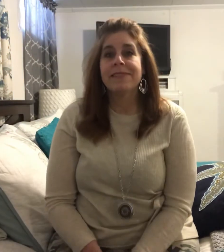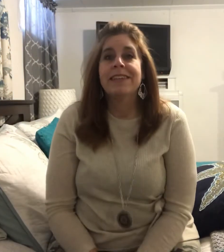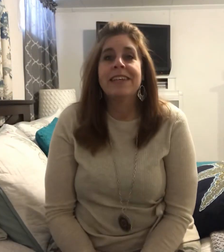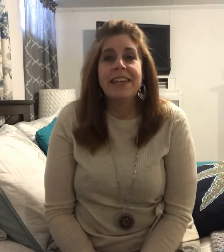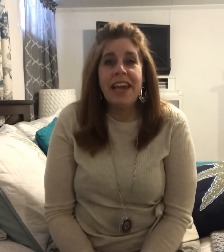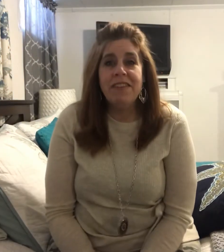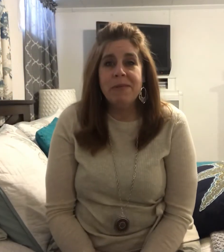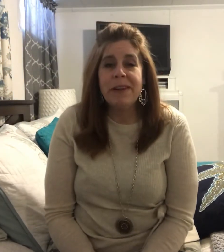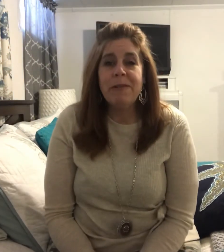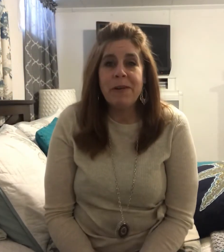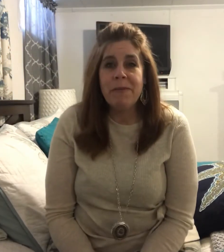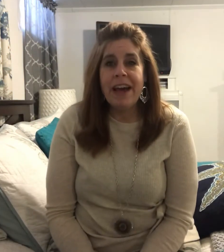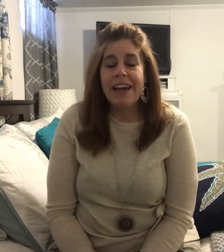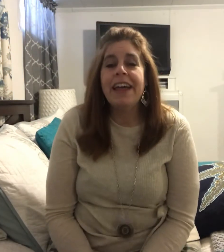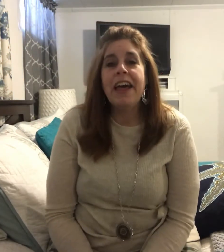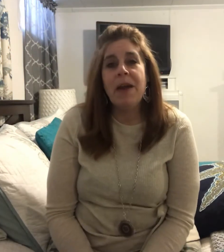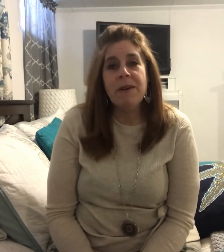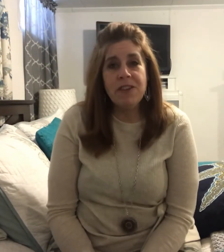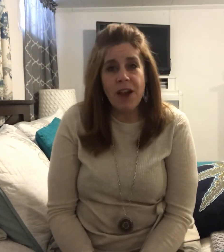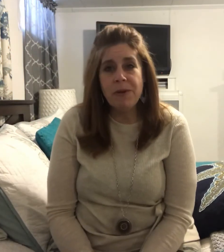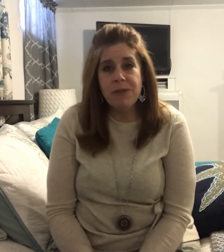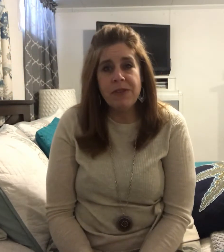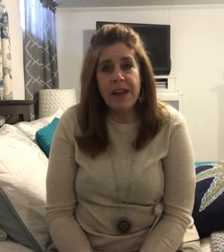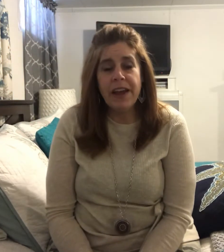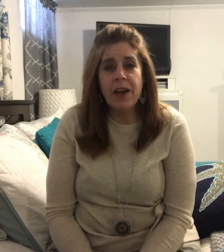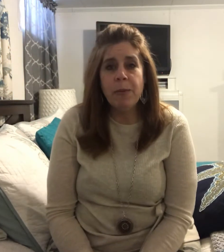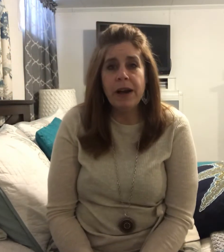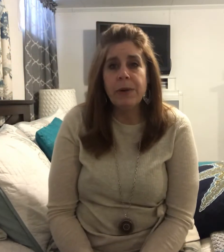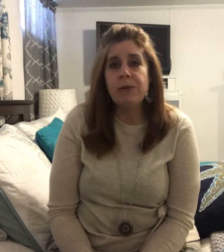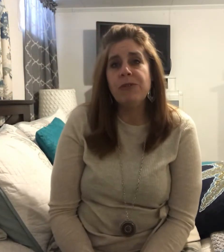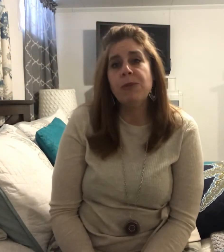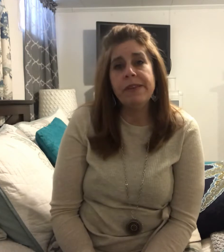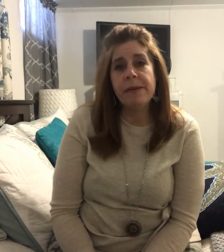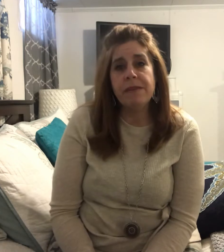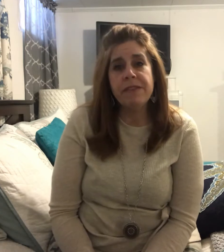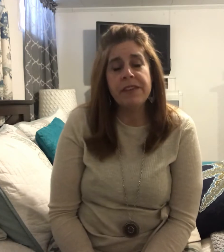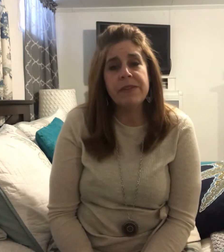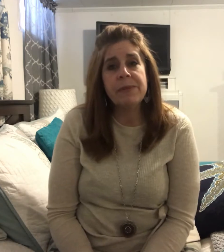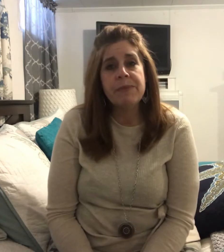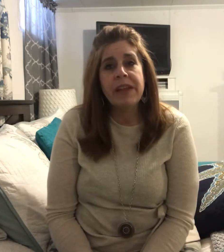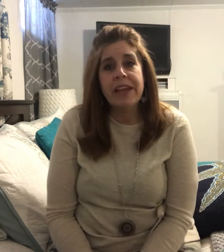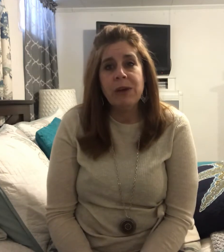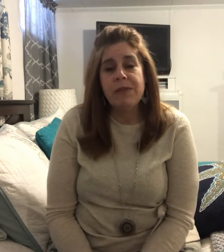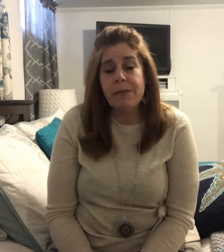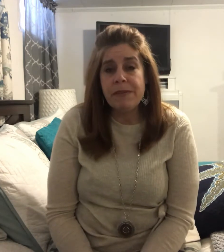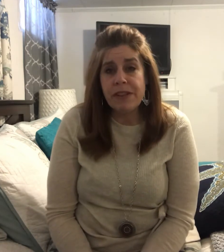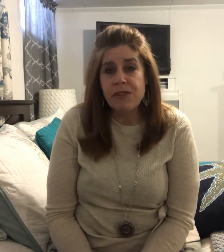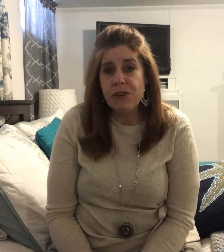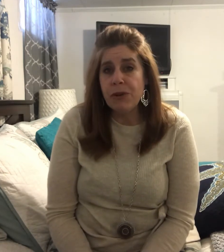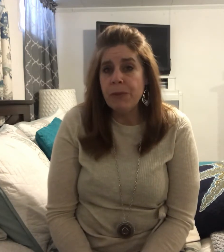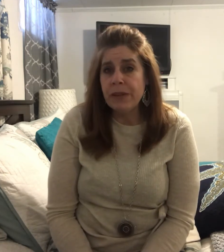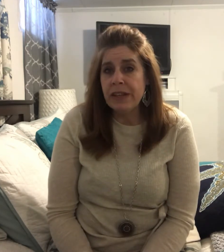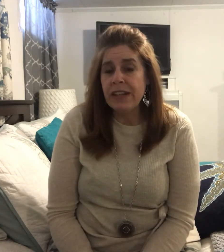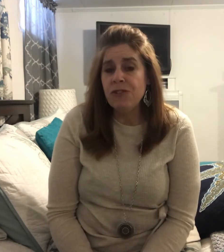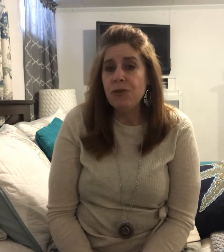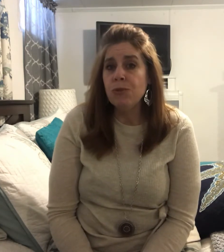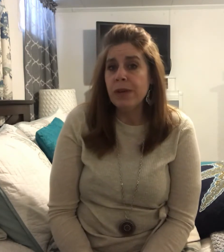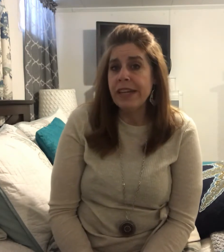Hey everybody, welcome back. I want to chat with you today about receptive skills. Receptive skills are your ability to read